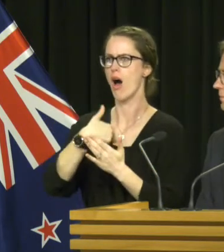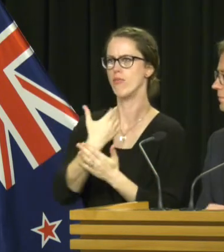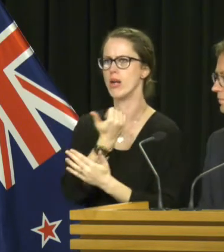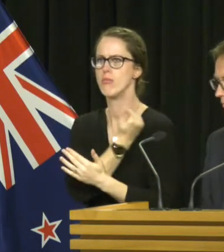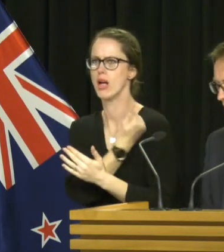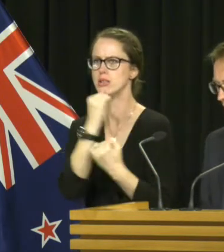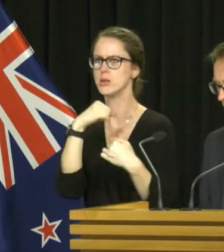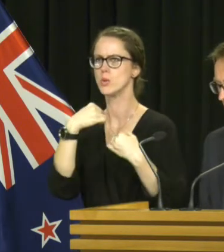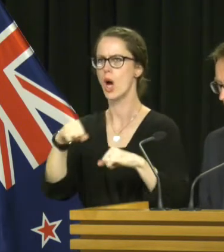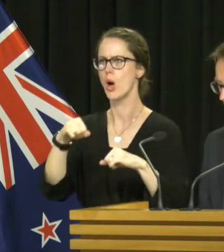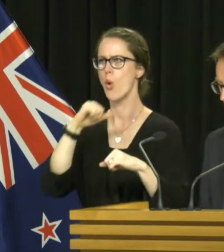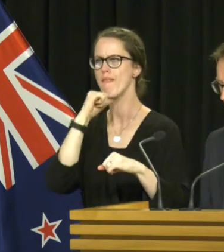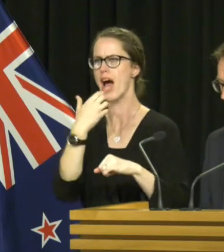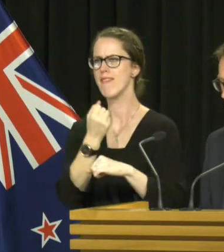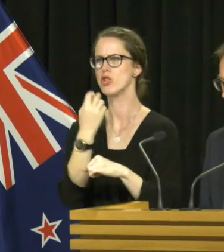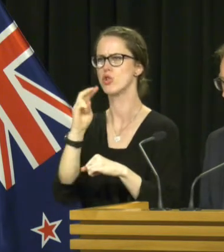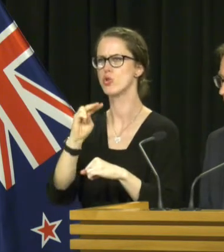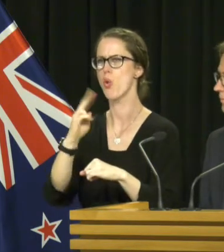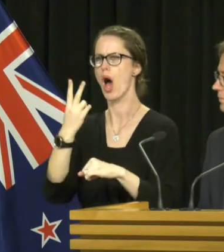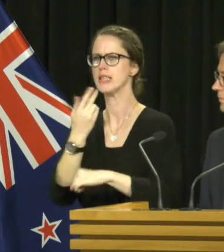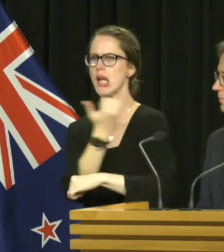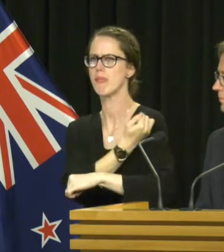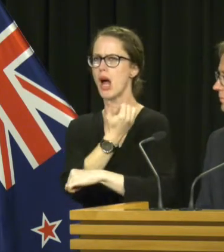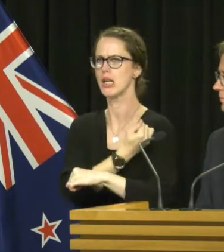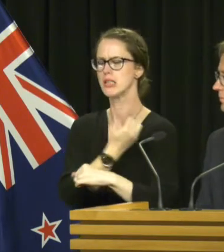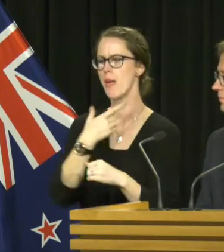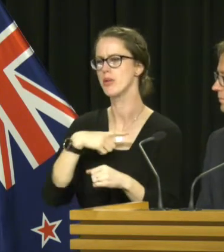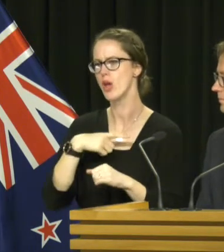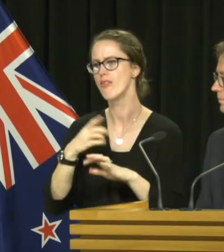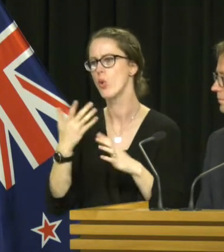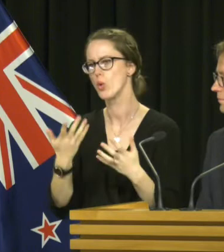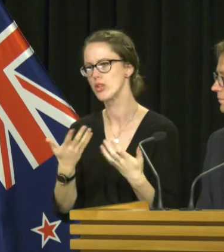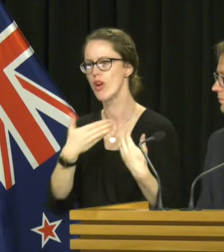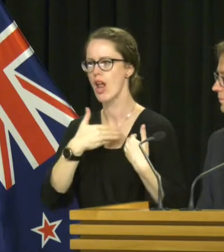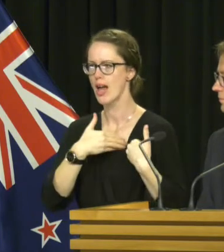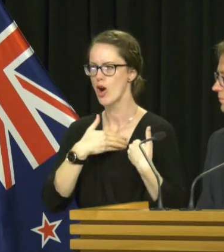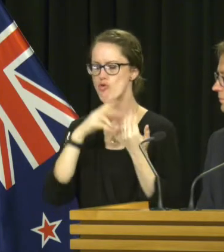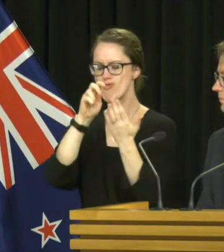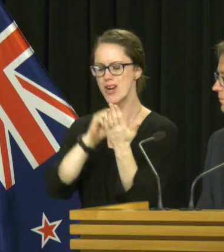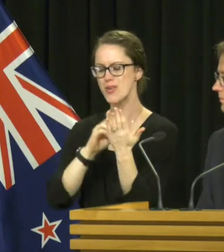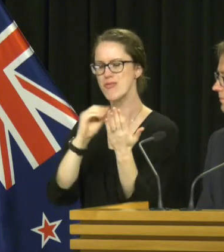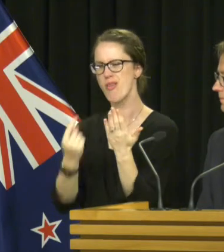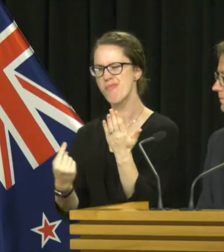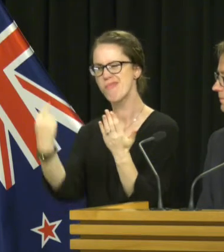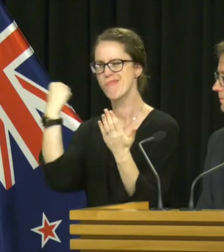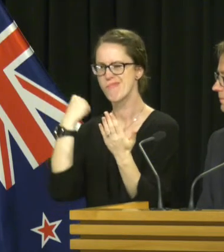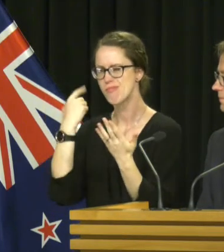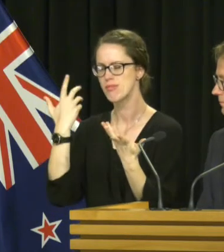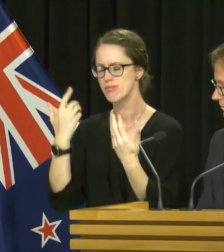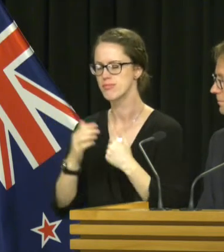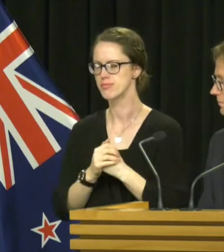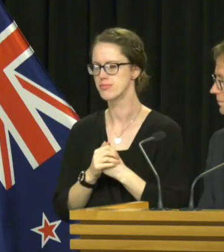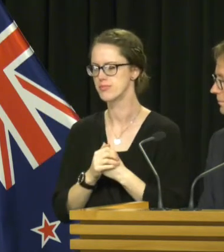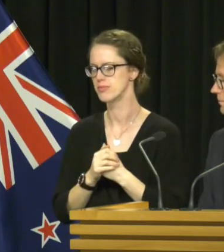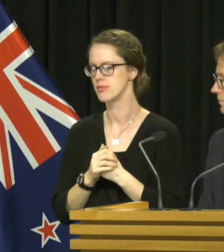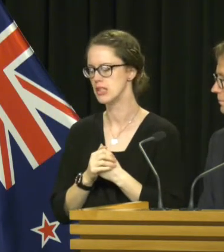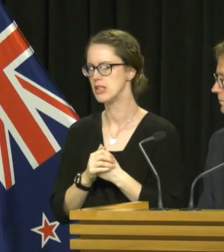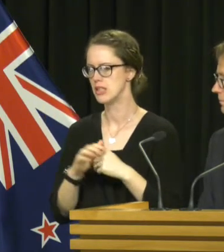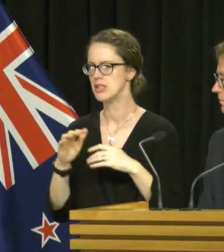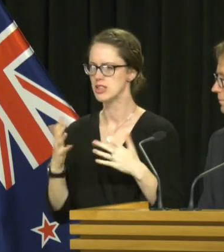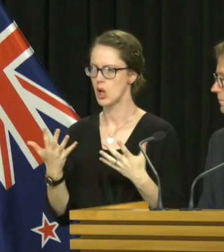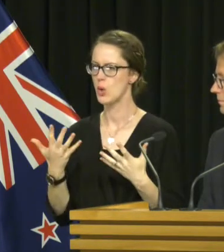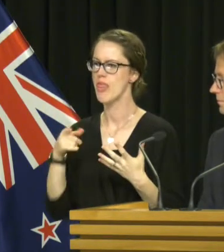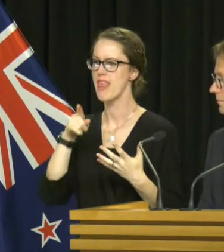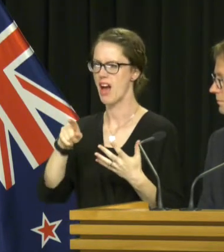they've been immunised or have two doses, because of course we'll be relying on what records we would have nationally as well. So